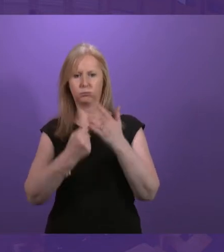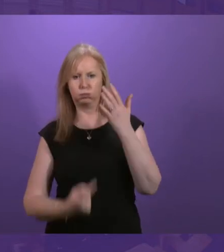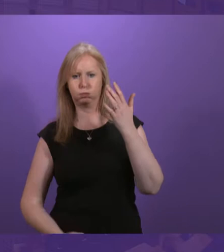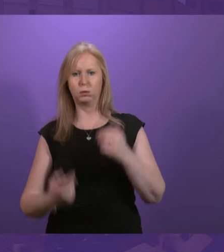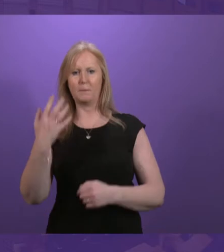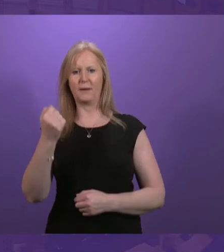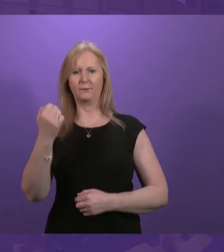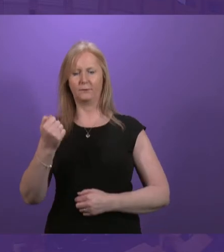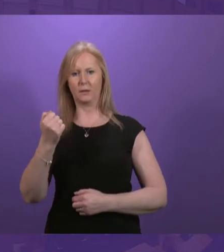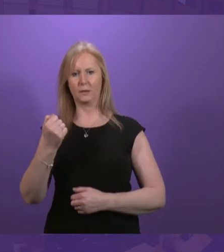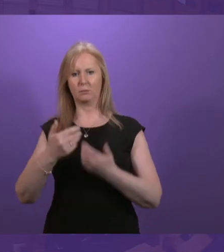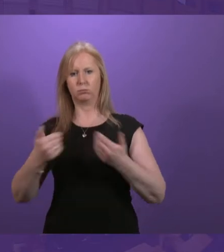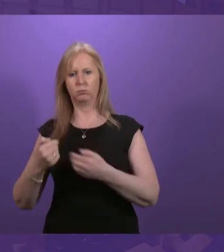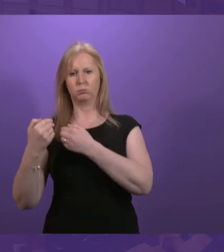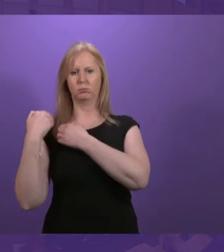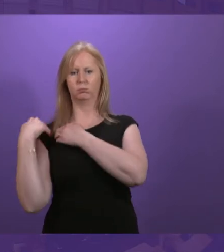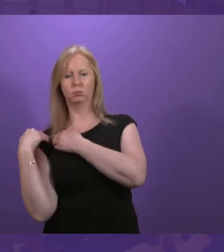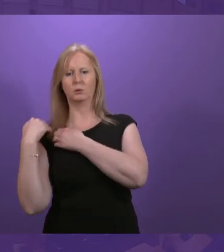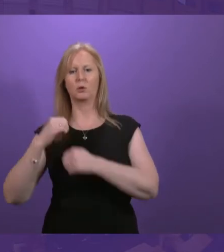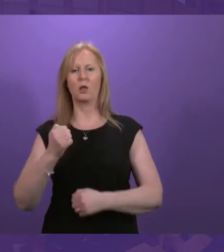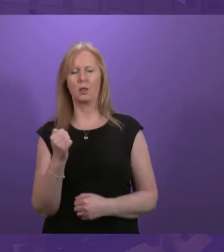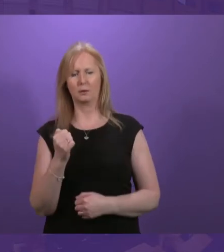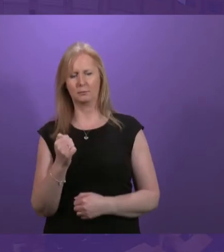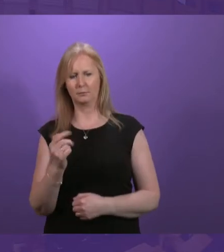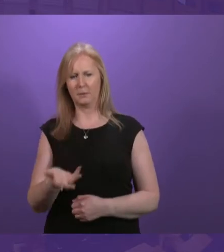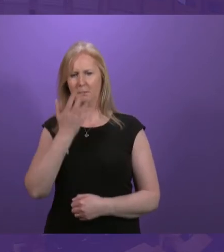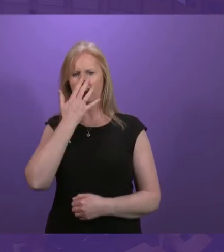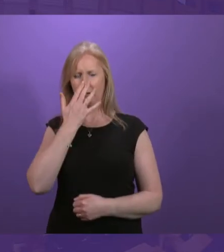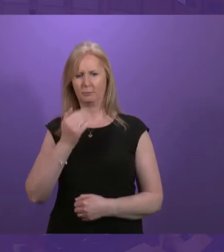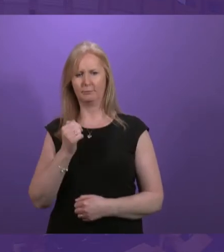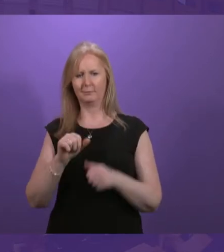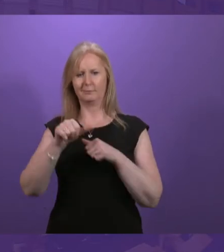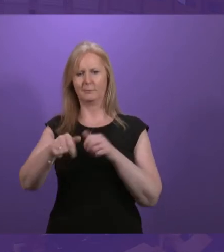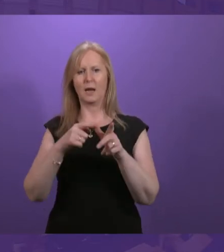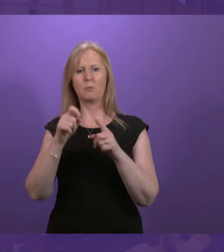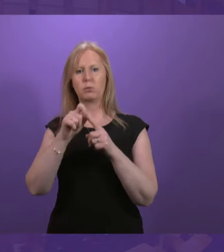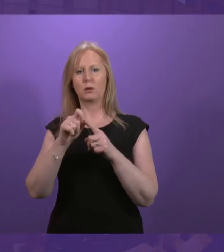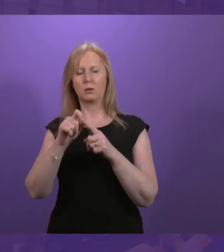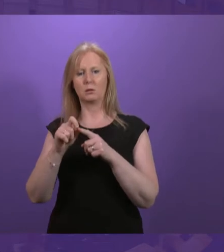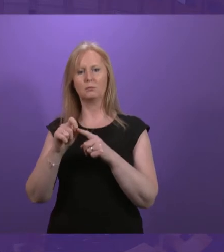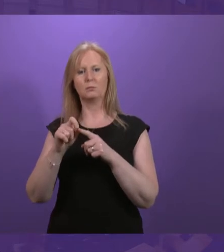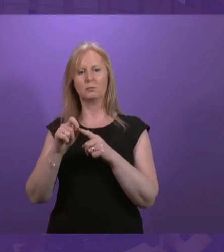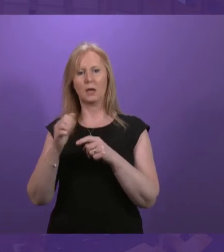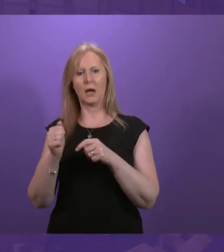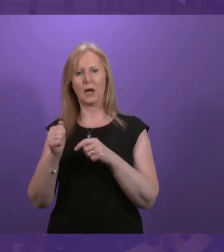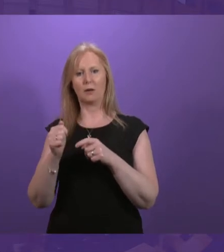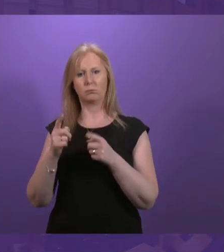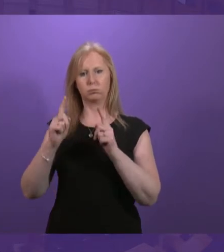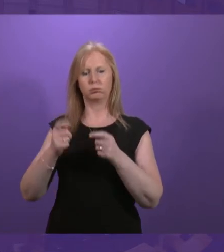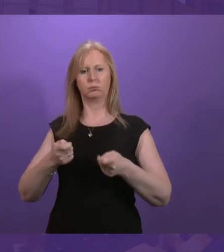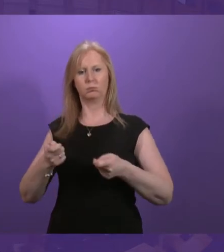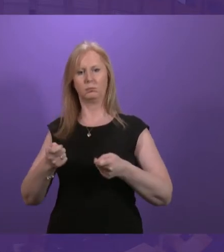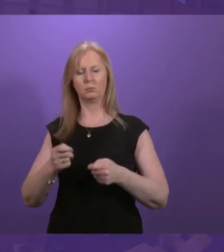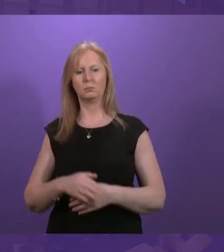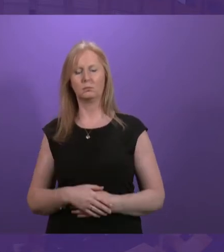Can the Minister not see that this is deeply embarrassing? Next April she takes over executive competence. So my